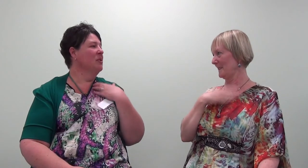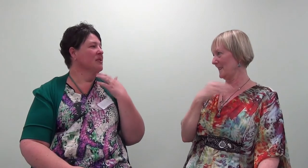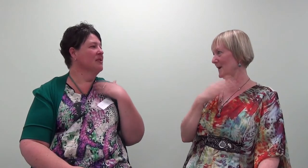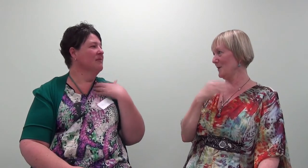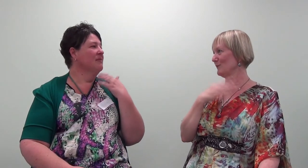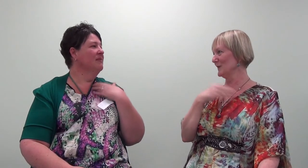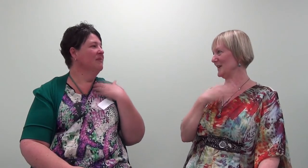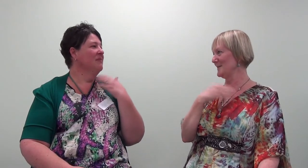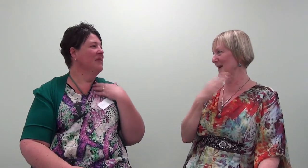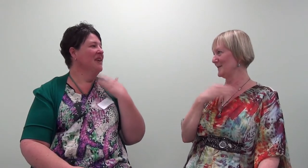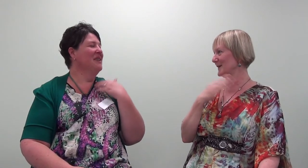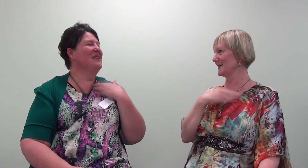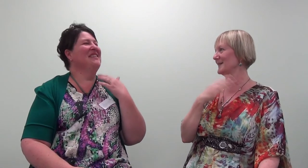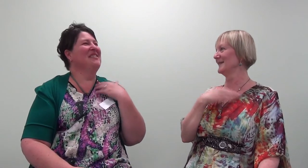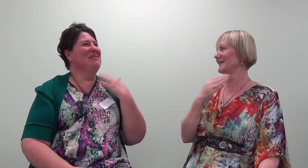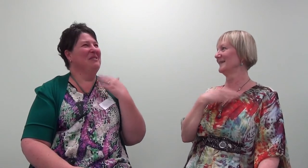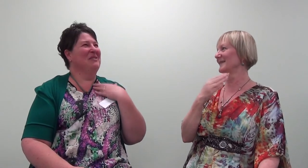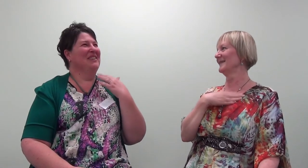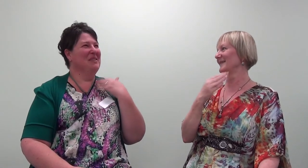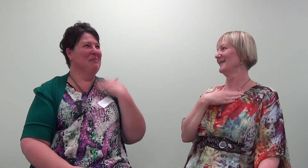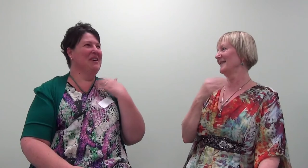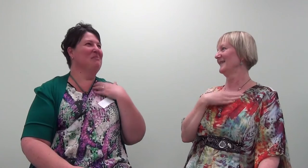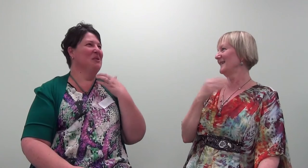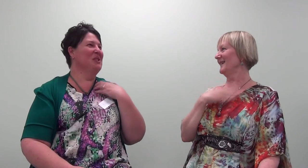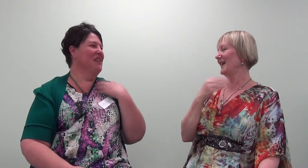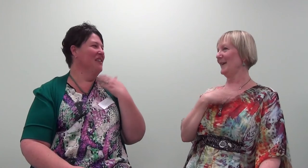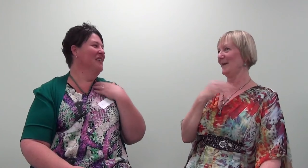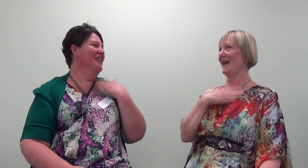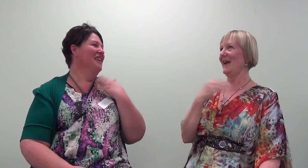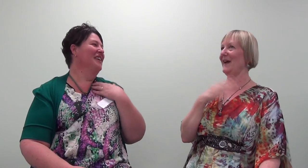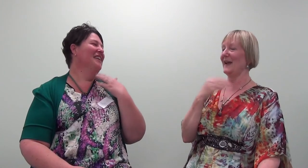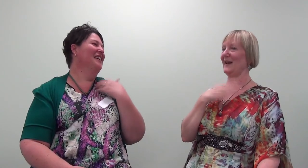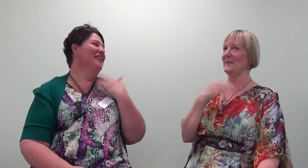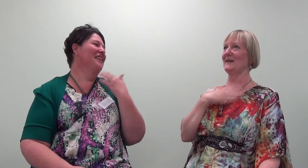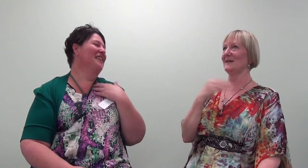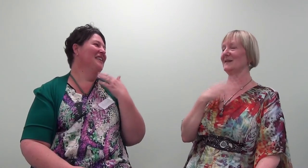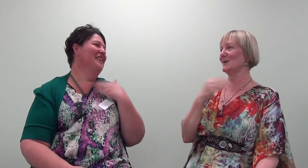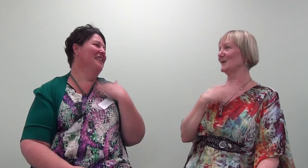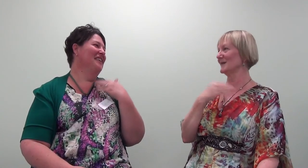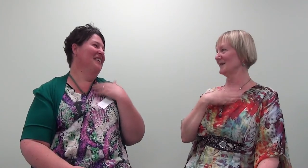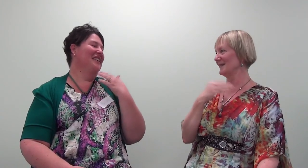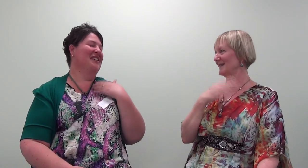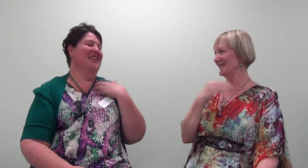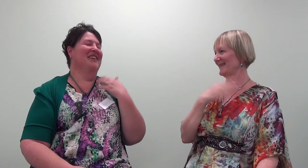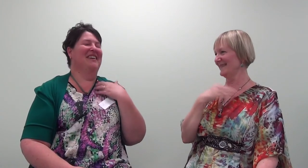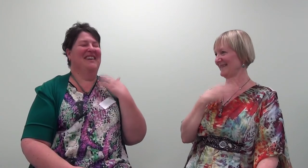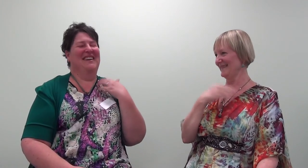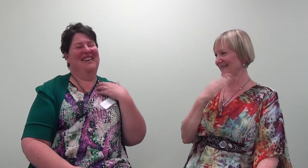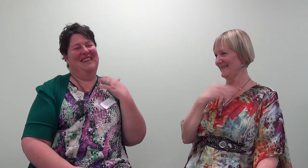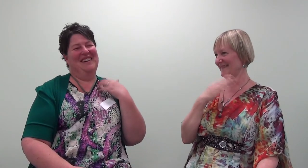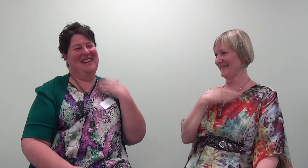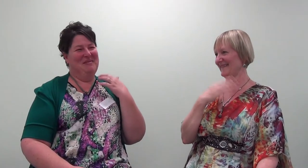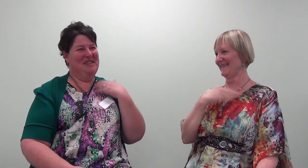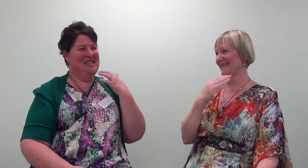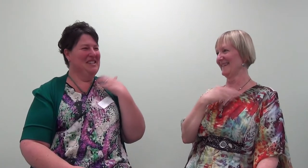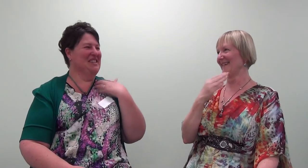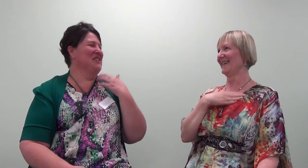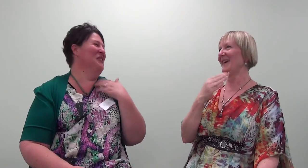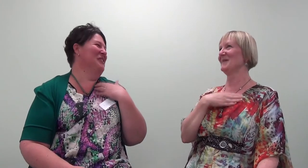I'm a really bad person. I don't know how they let me into this course. How they let me into this course.